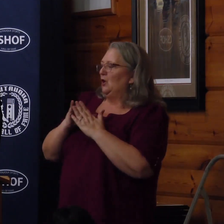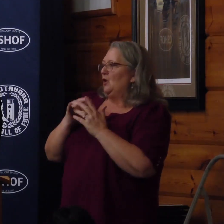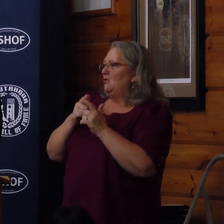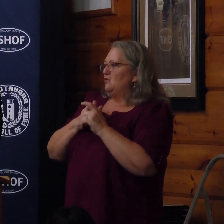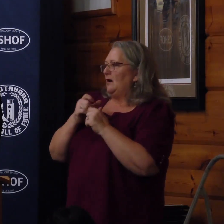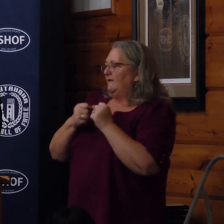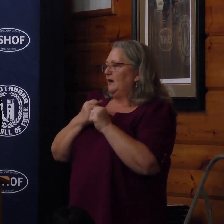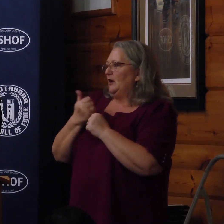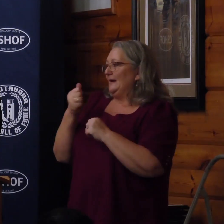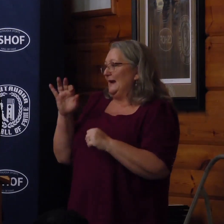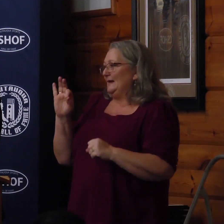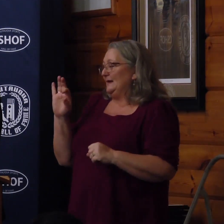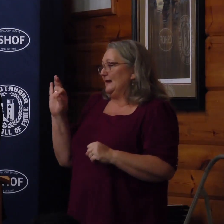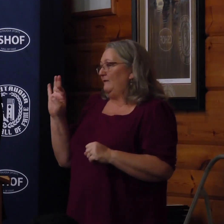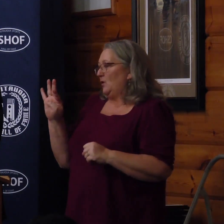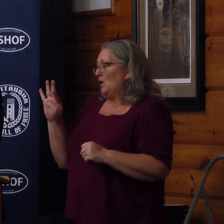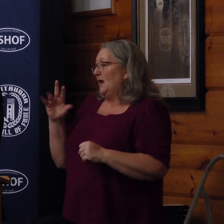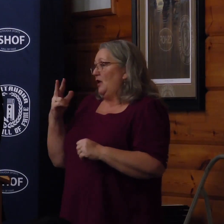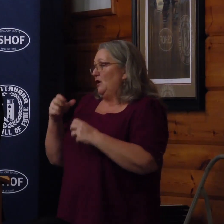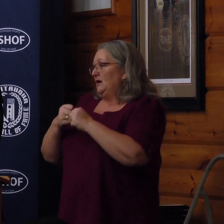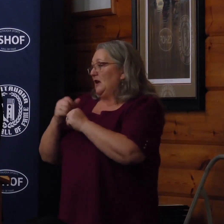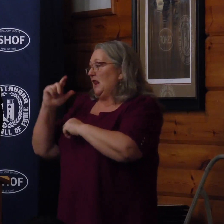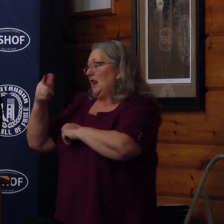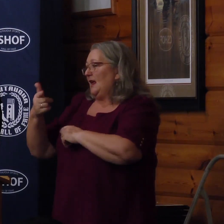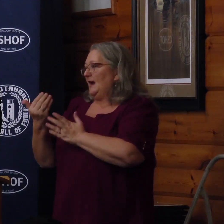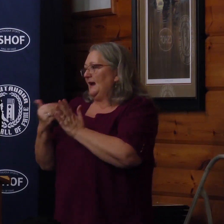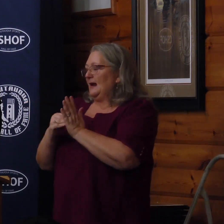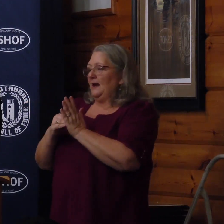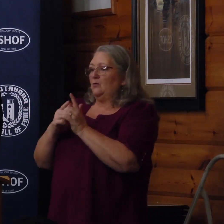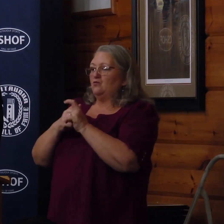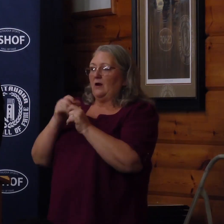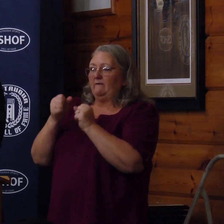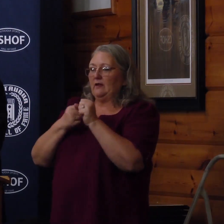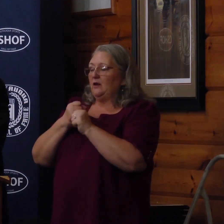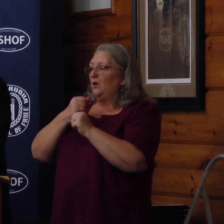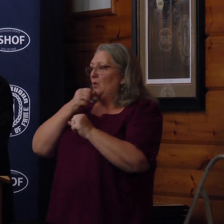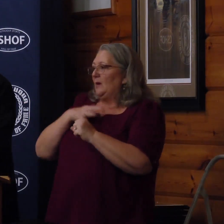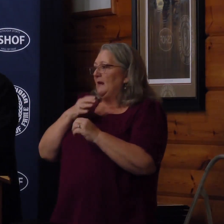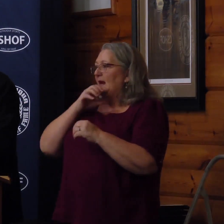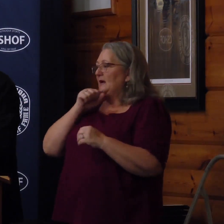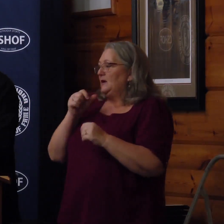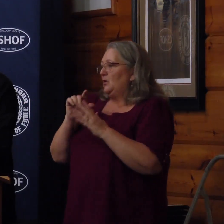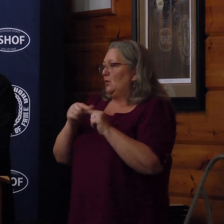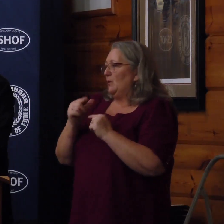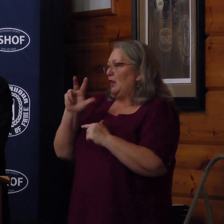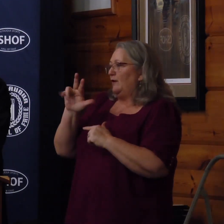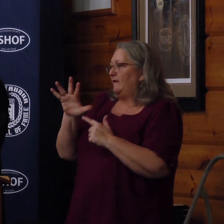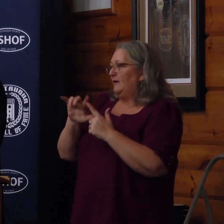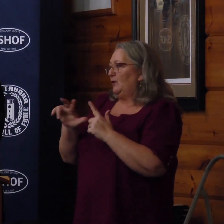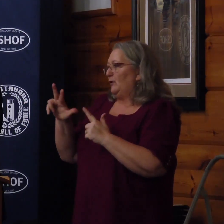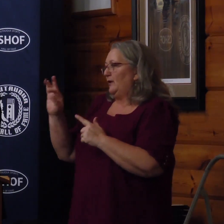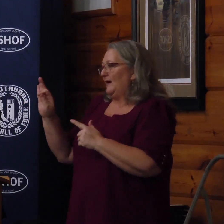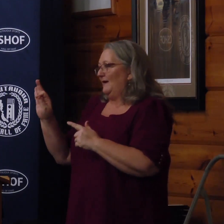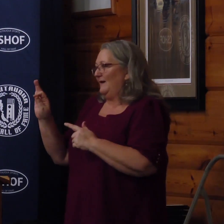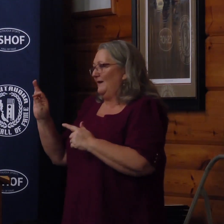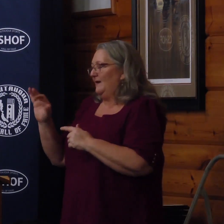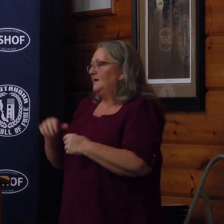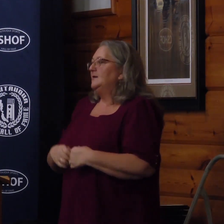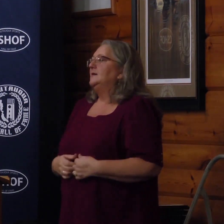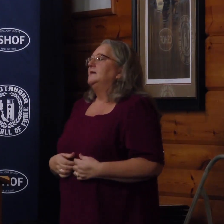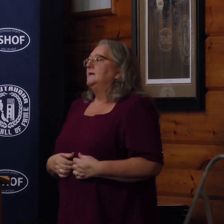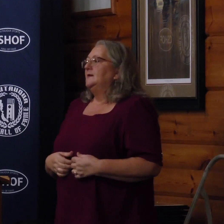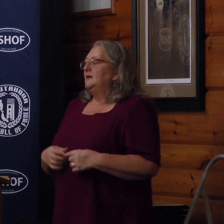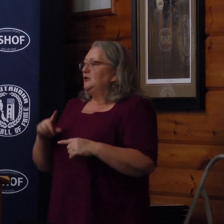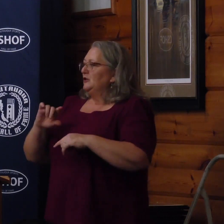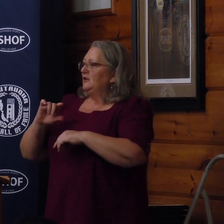Year in 1994, and three years later again as the Runner of the Year in the Women's Age Group 35 to 39. She